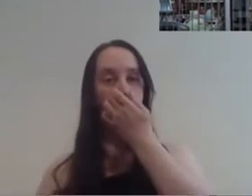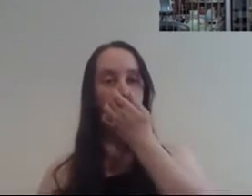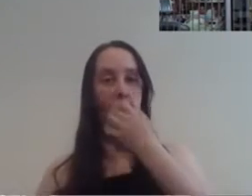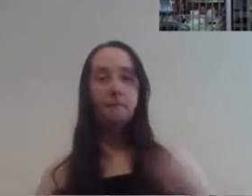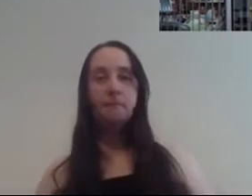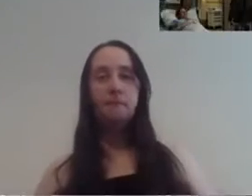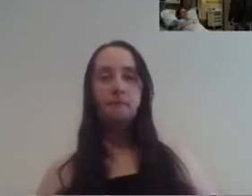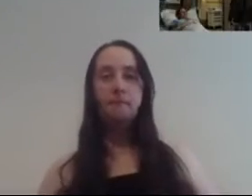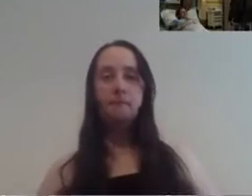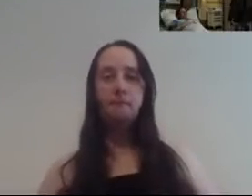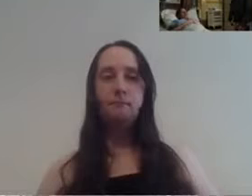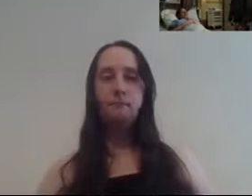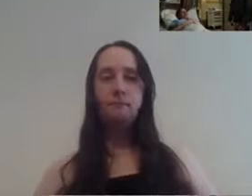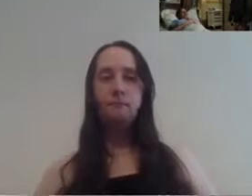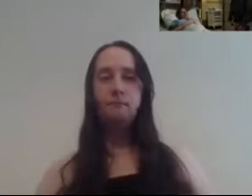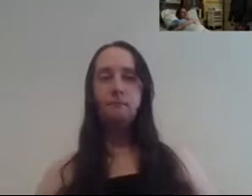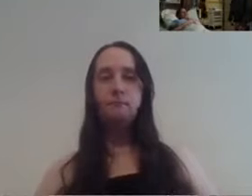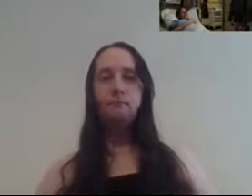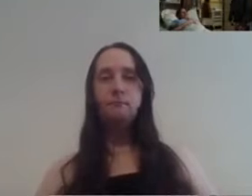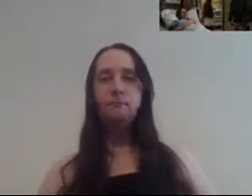traveling on about diets and exercise